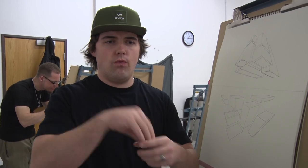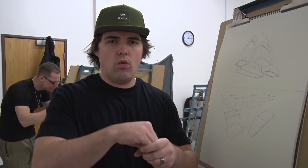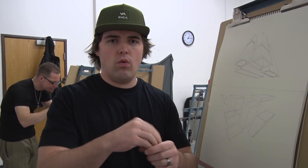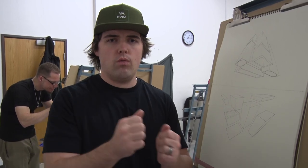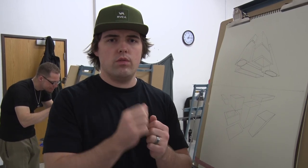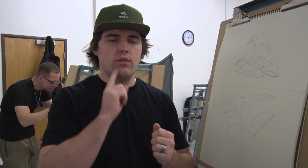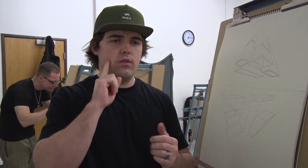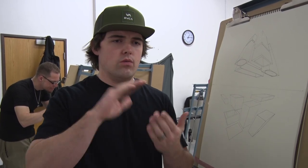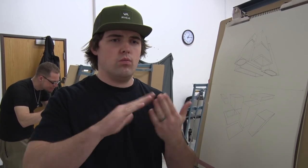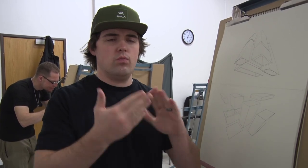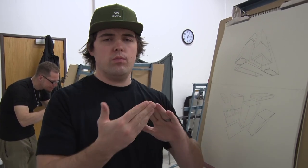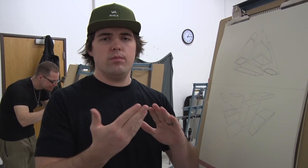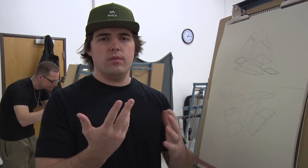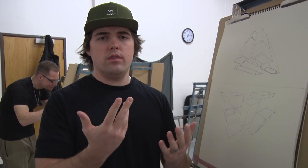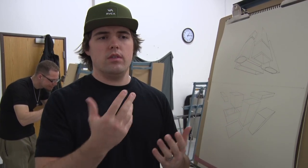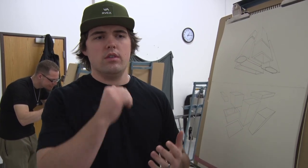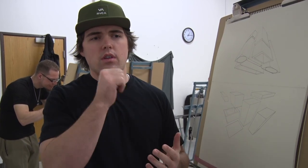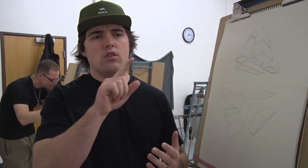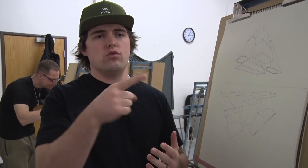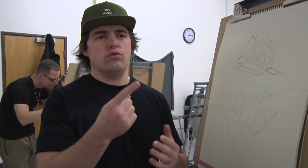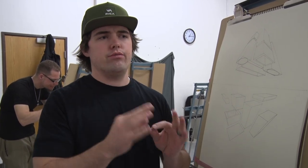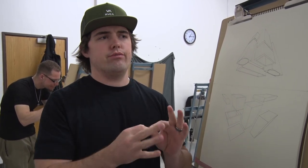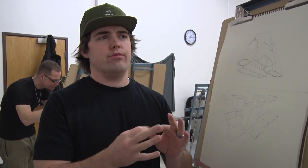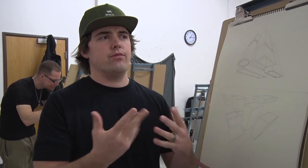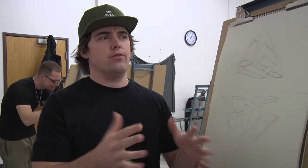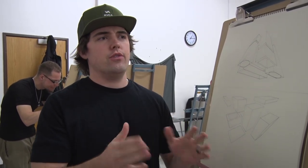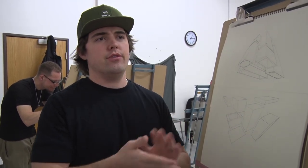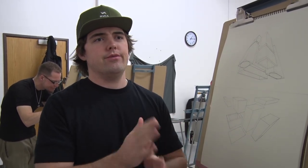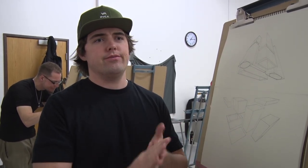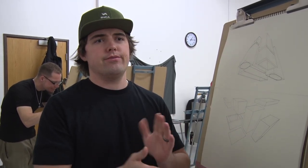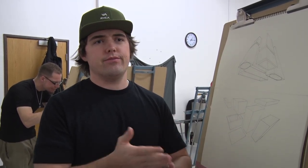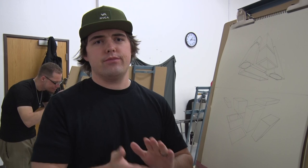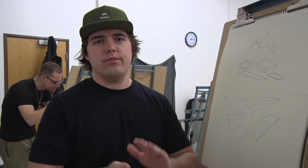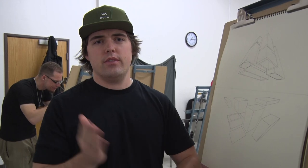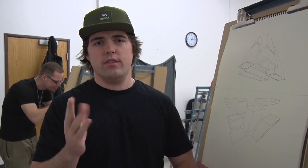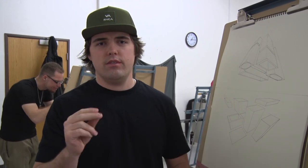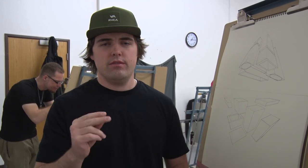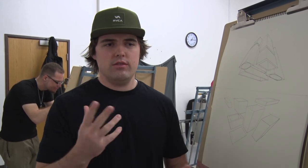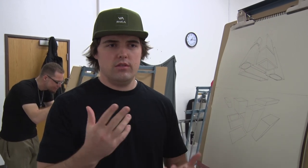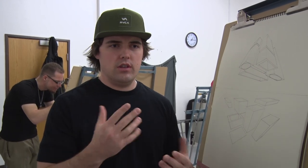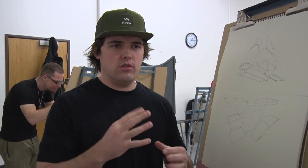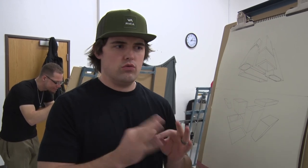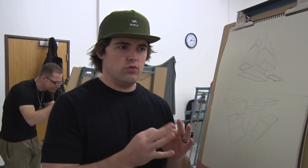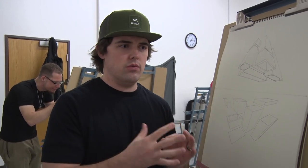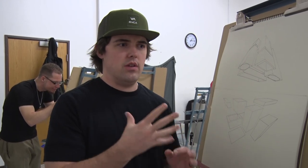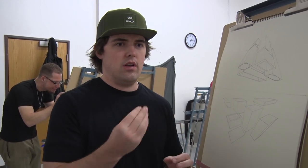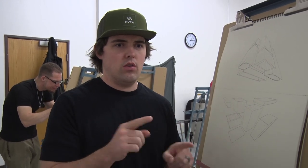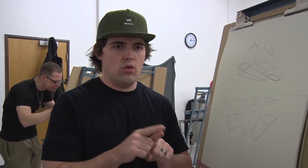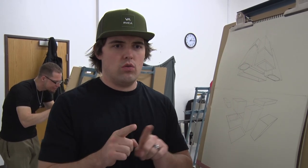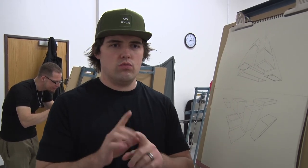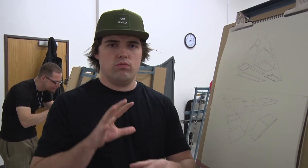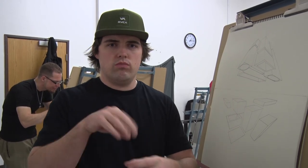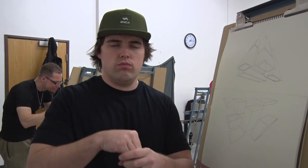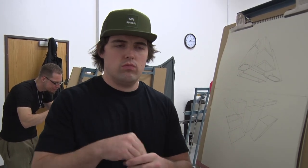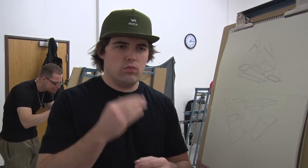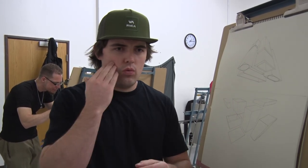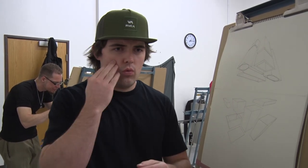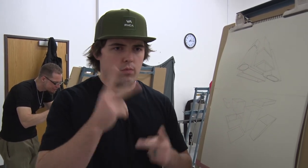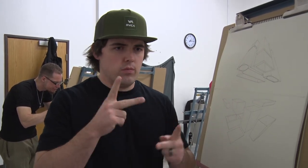they just show that they're really involved, willing to be involved in the deaf community and, you know, there's some interpreters that get certified